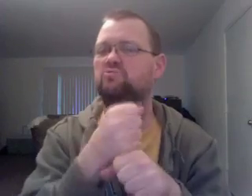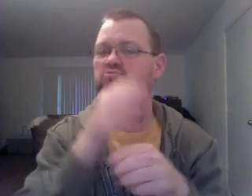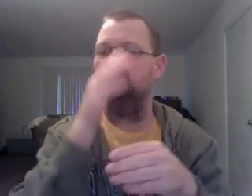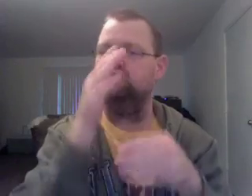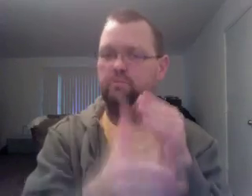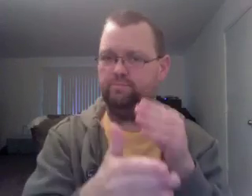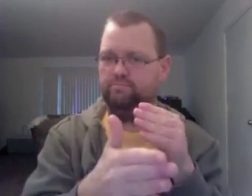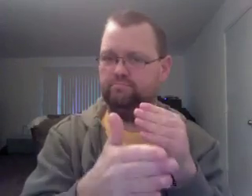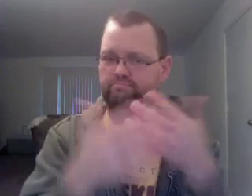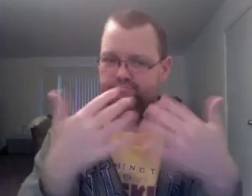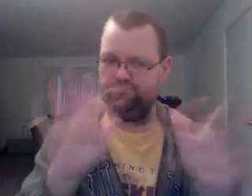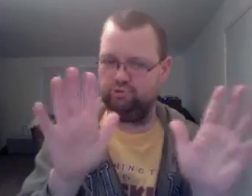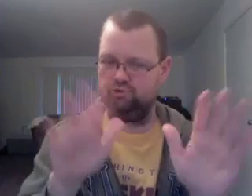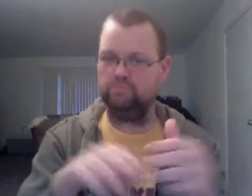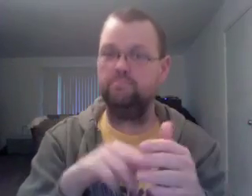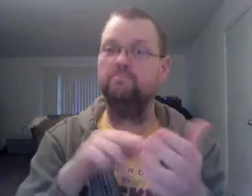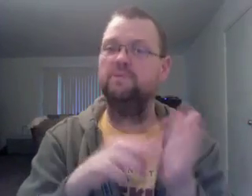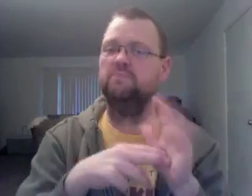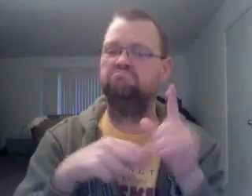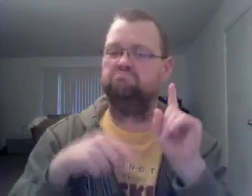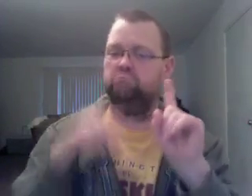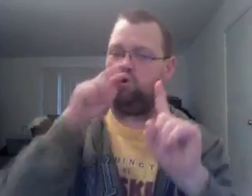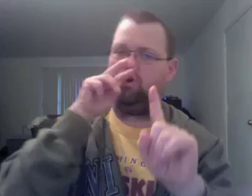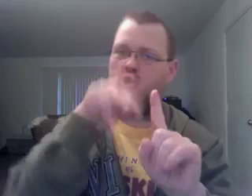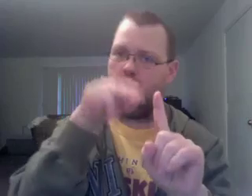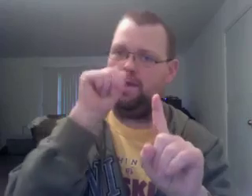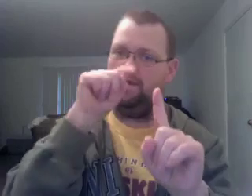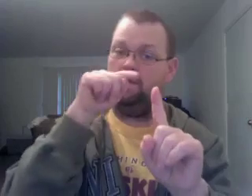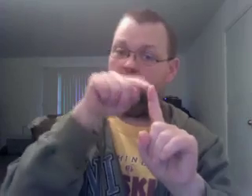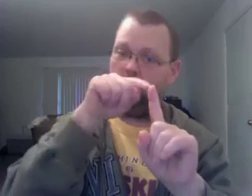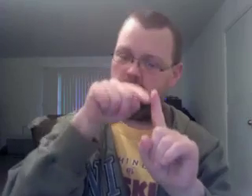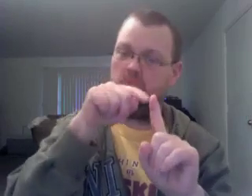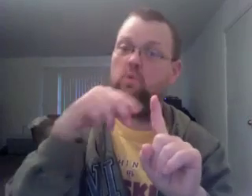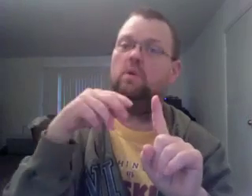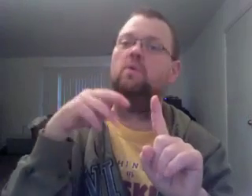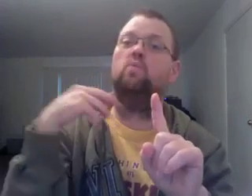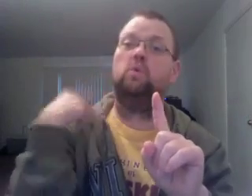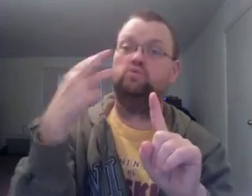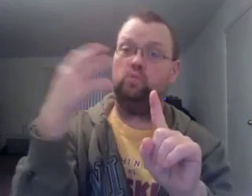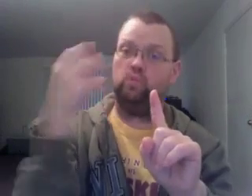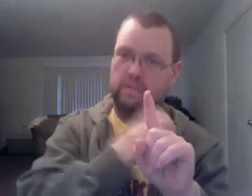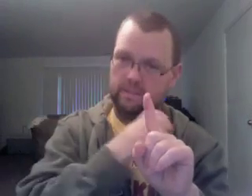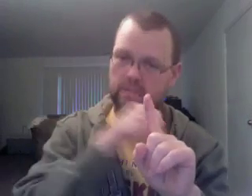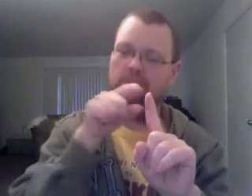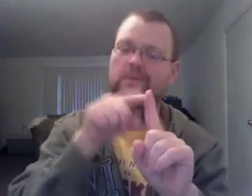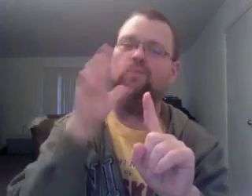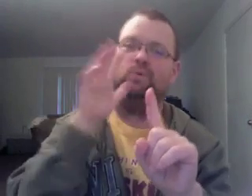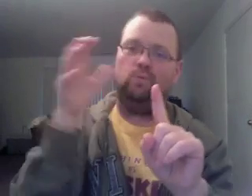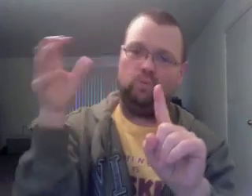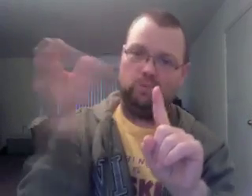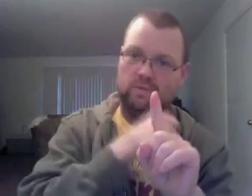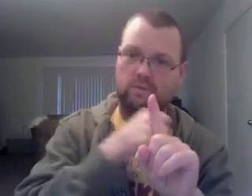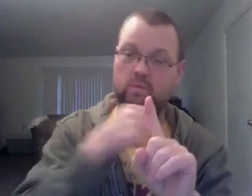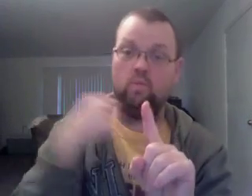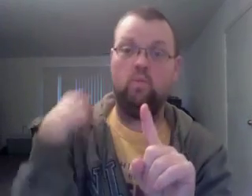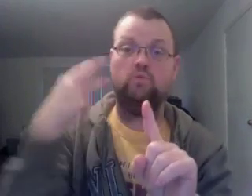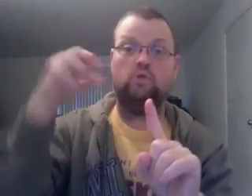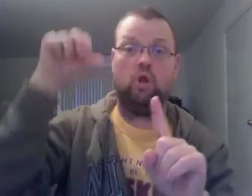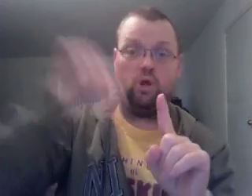in eighth place in the 20 car, the youngest winner of the Springfield Team Series this season. He's got a car that's been top 10 most of the